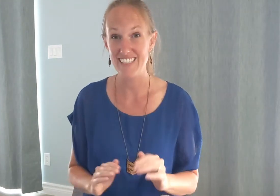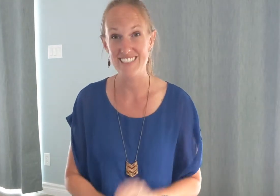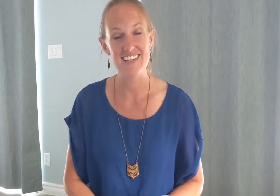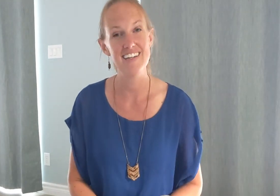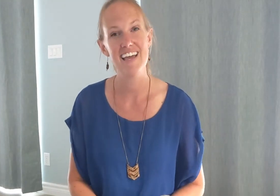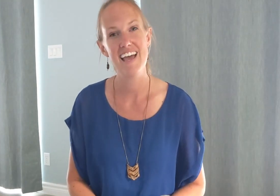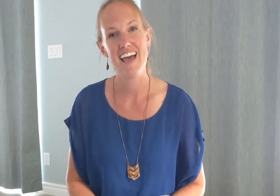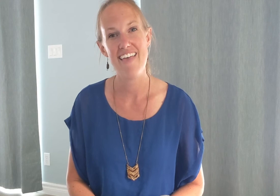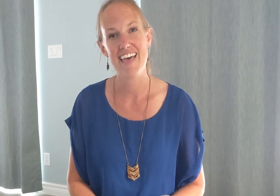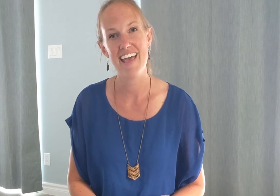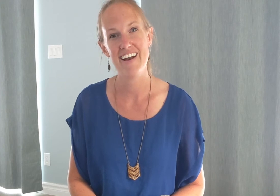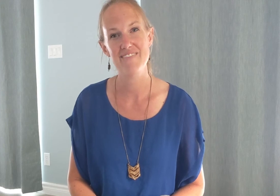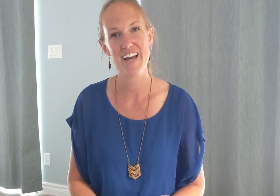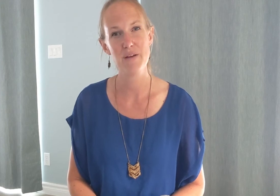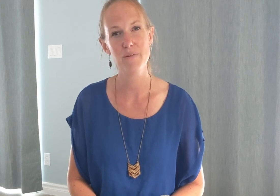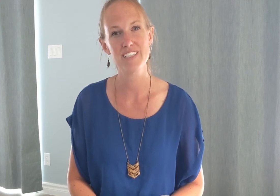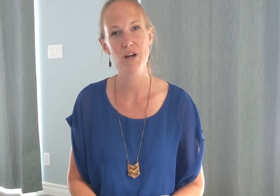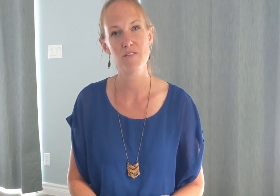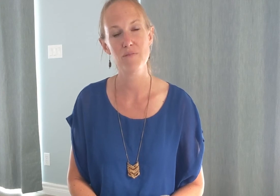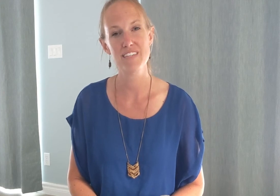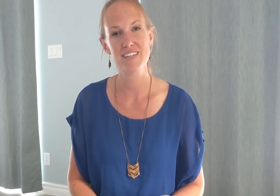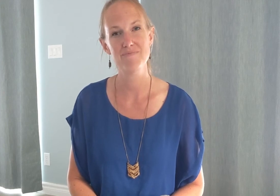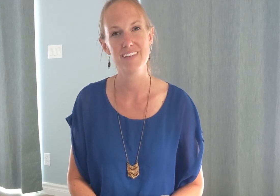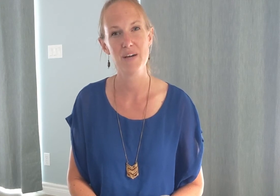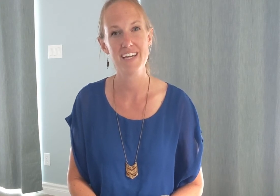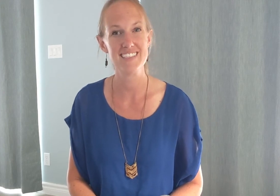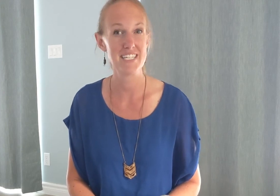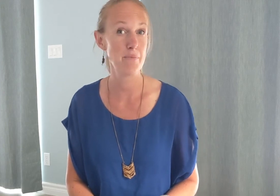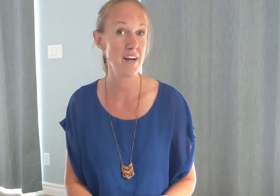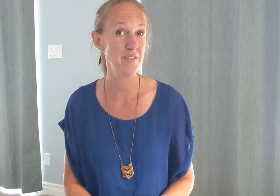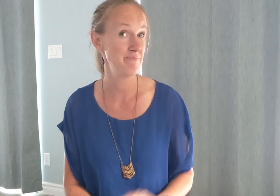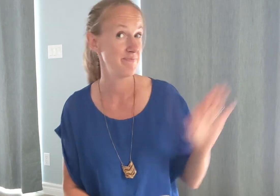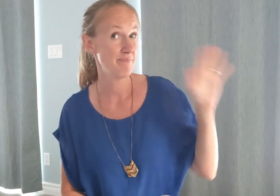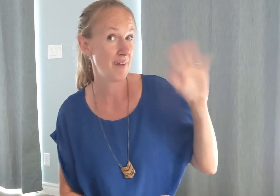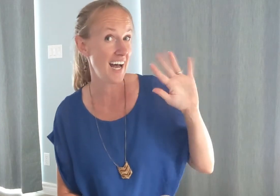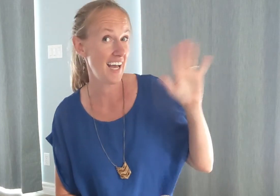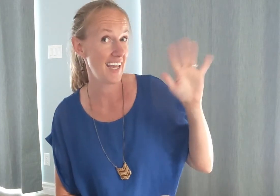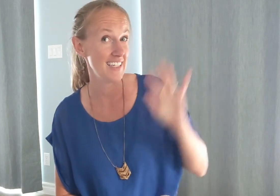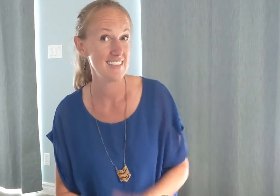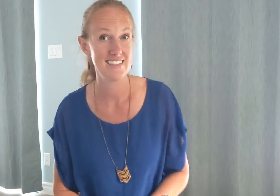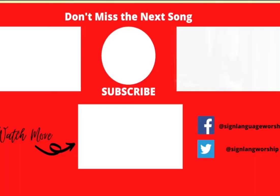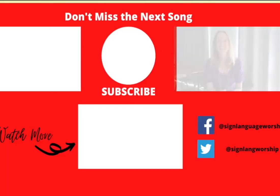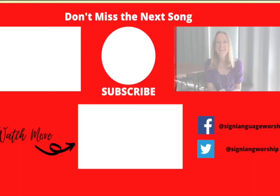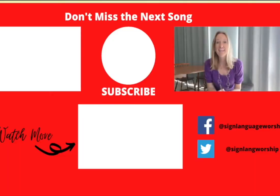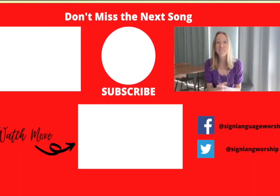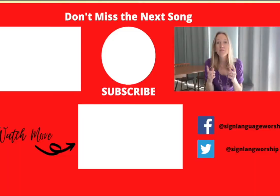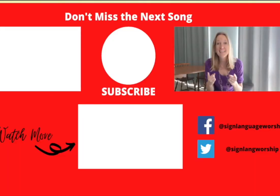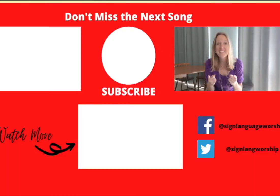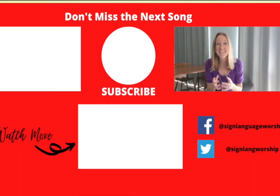song and then on friday we're going to try it with the music can't wait see you tomorrow bye if you like today's